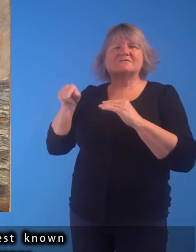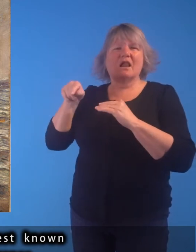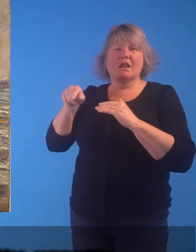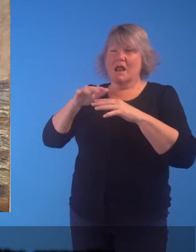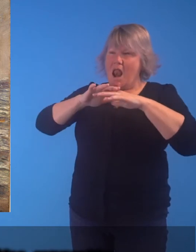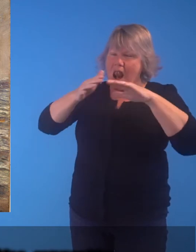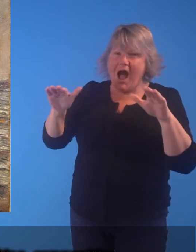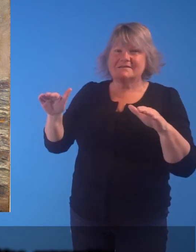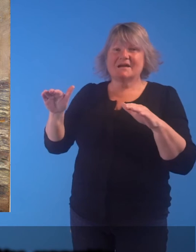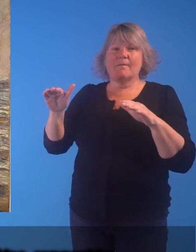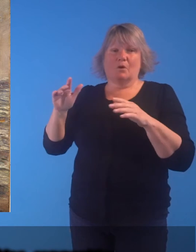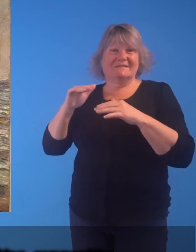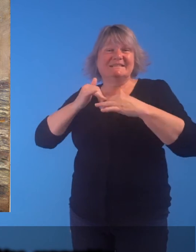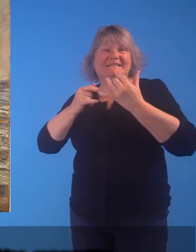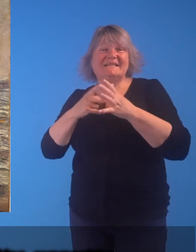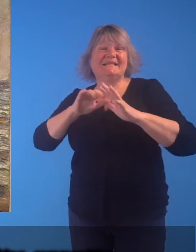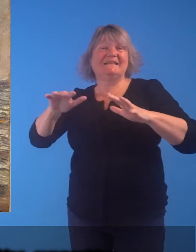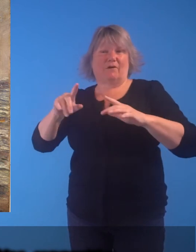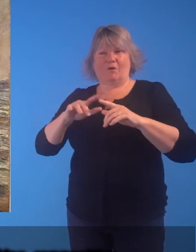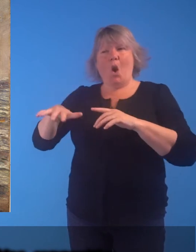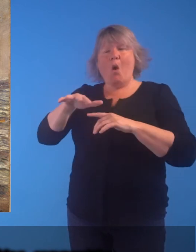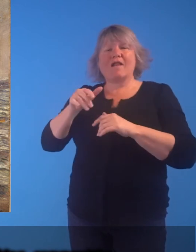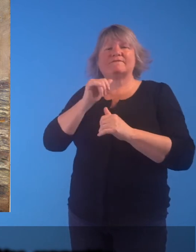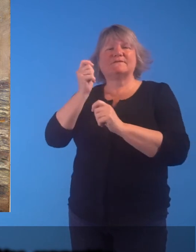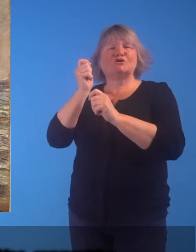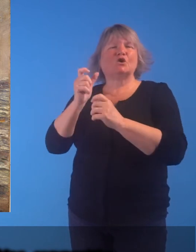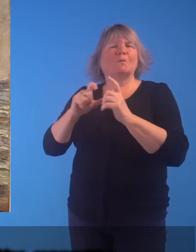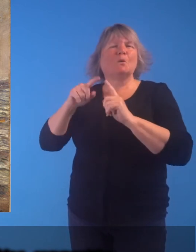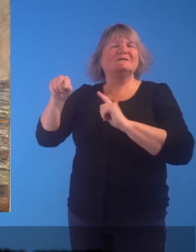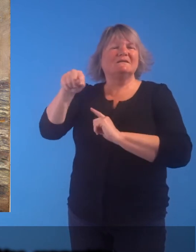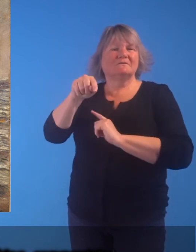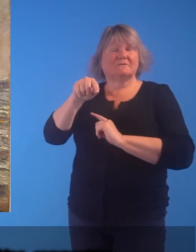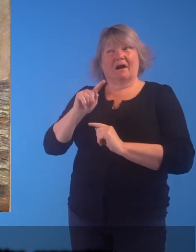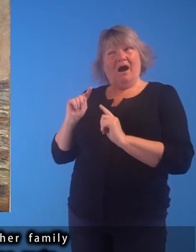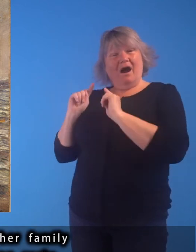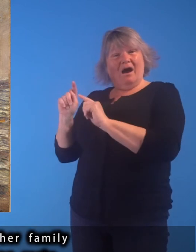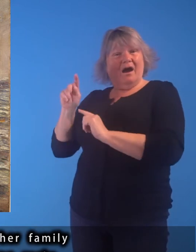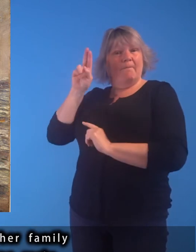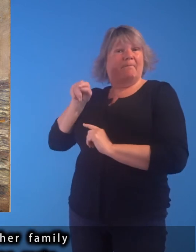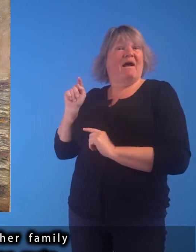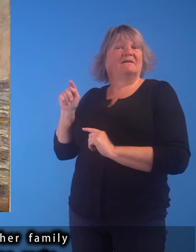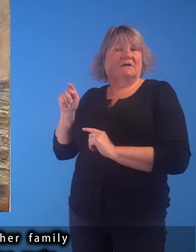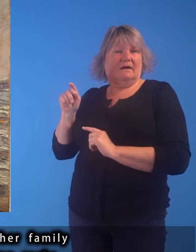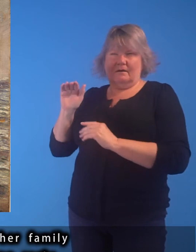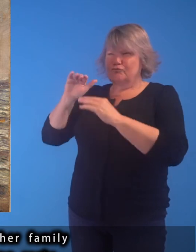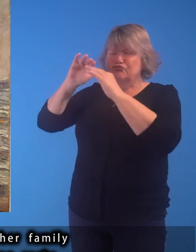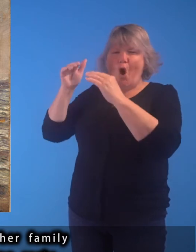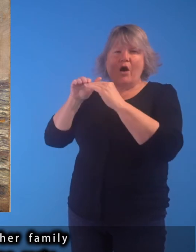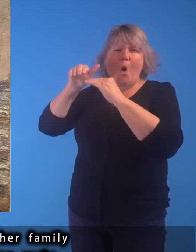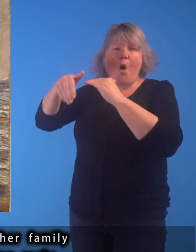scenes, landscapes and seascapes of local fishing communities. In this painting, a young mother and